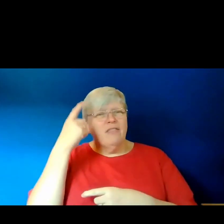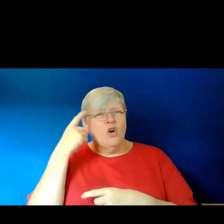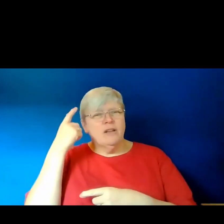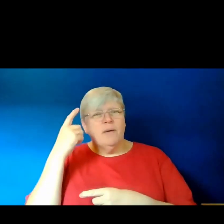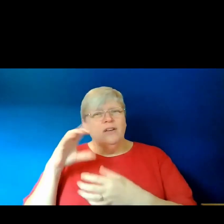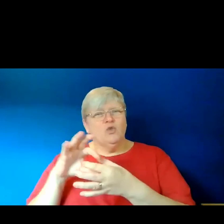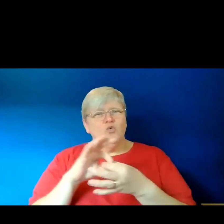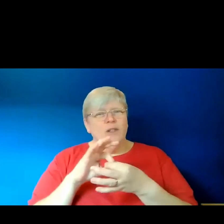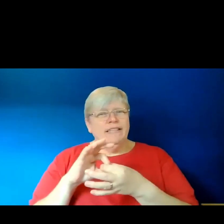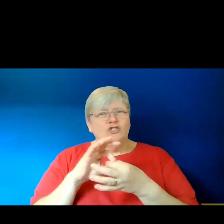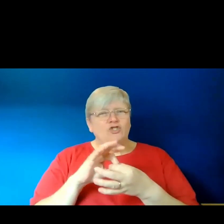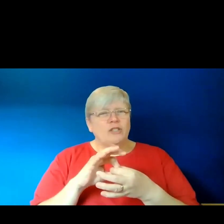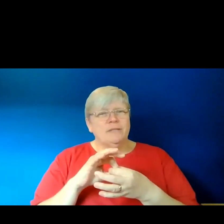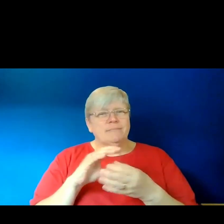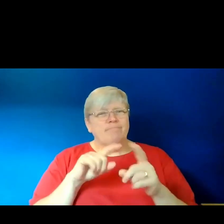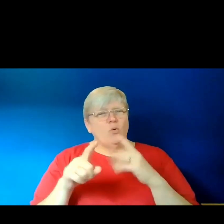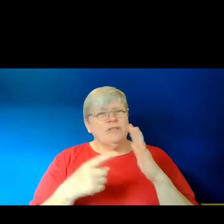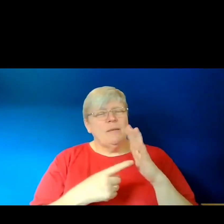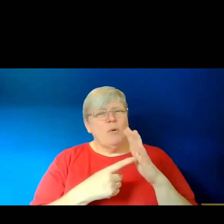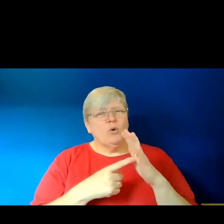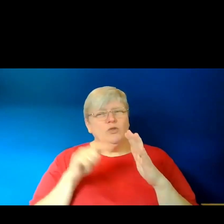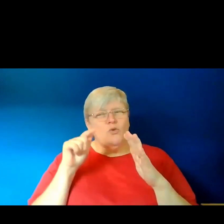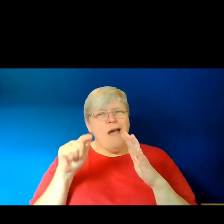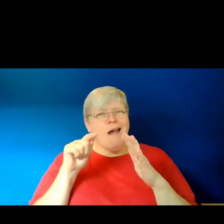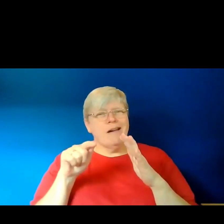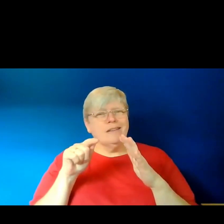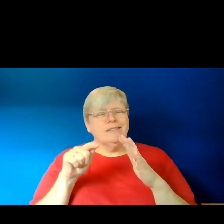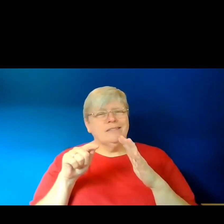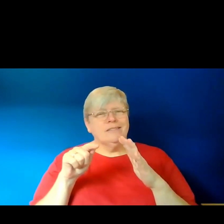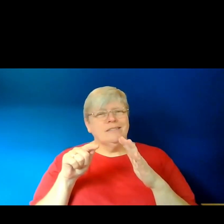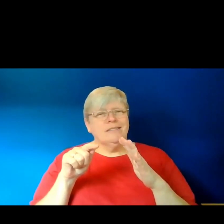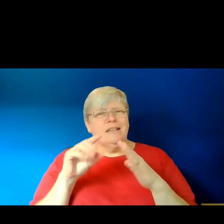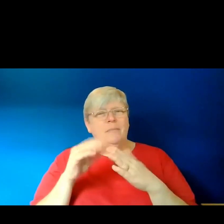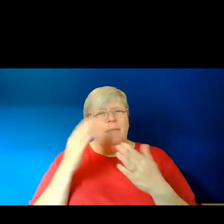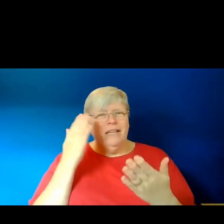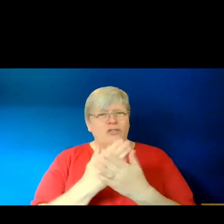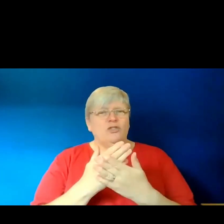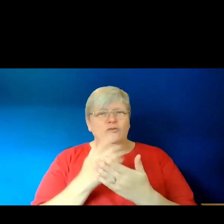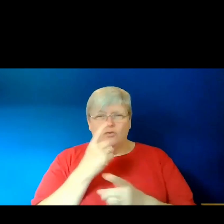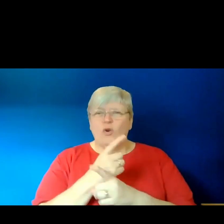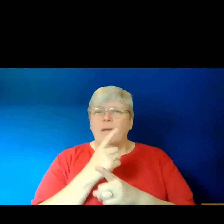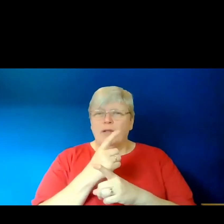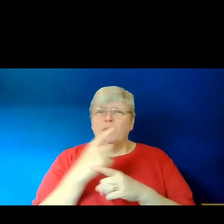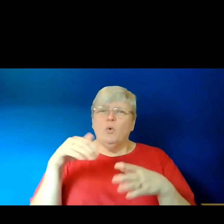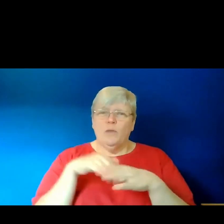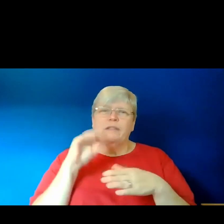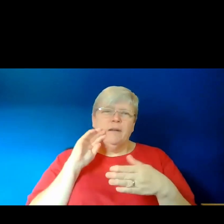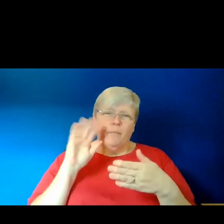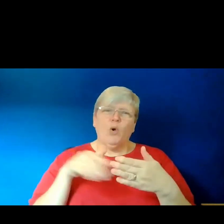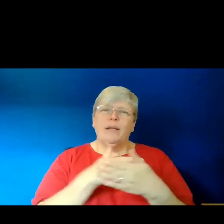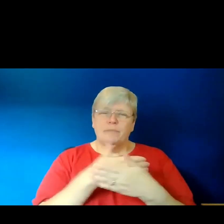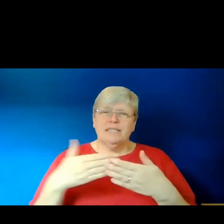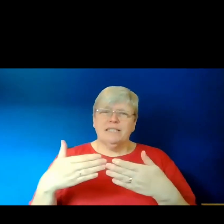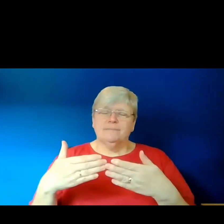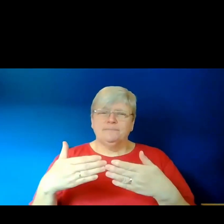relationships that would have mattered most to Truti Trin and I made sure to refer to them in my poems. So